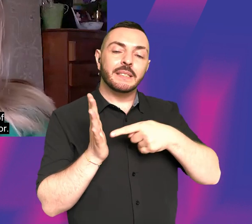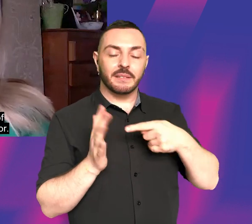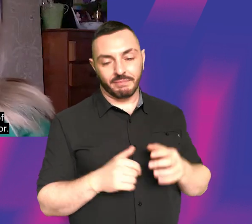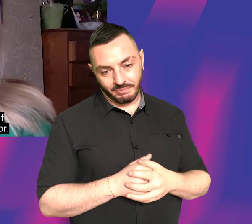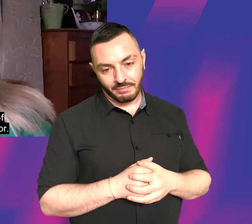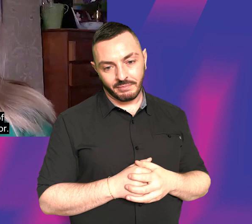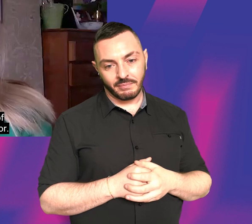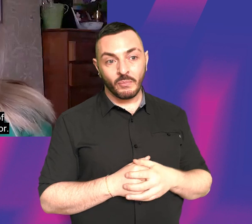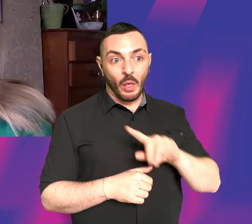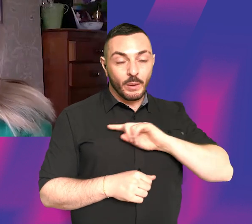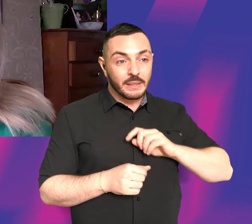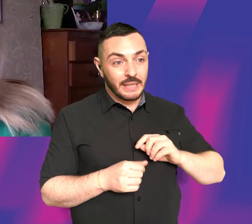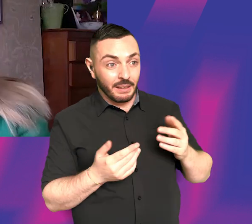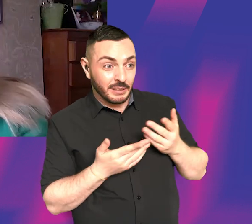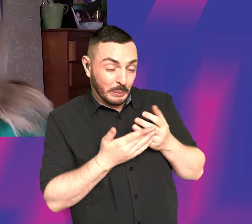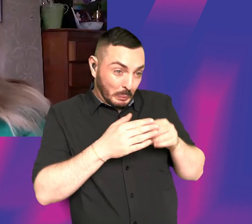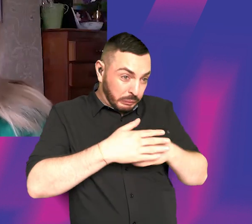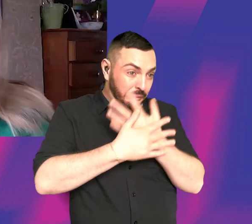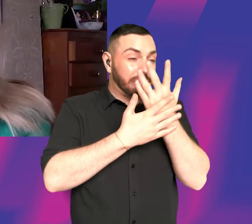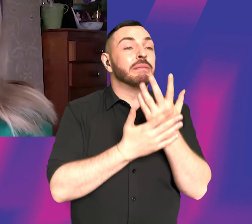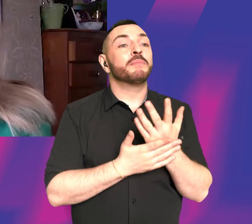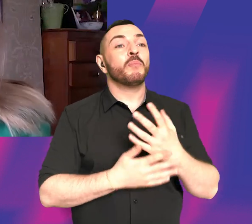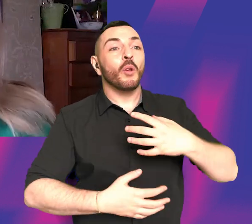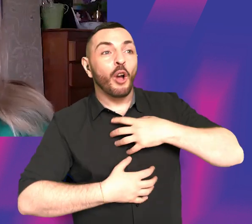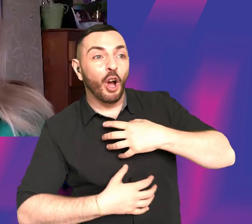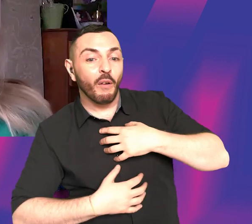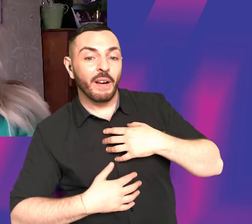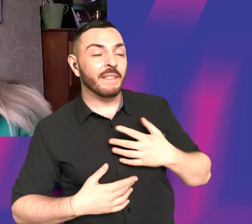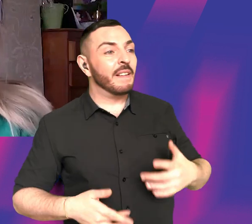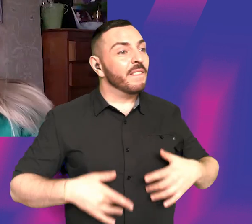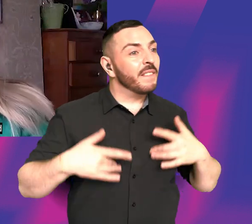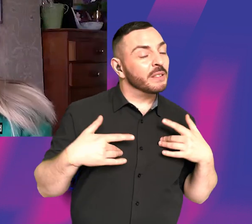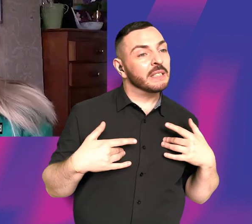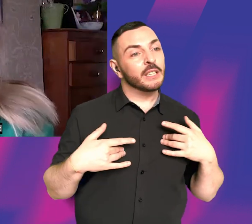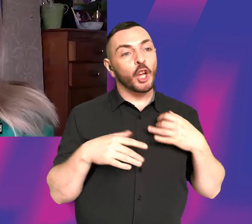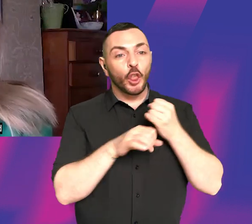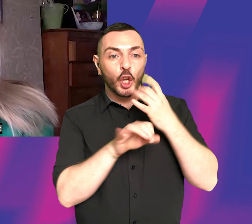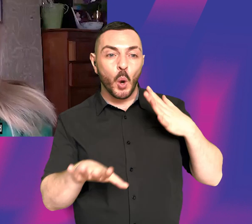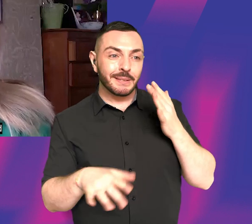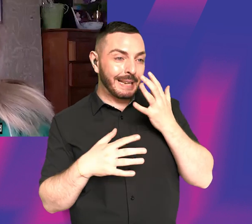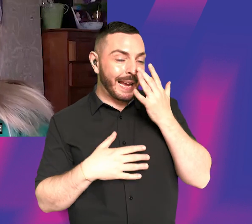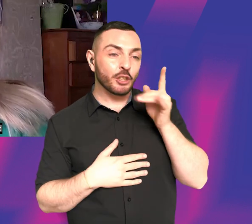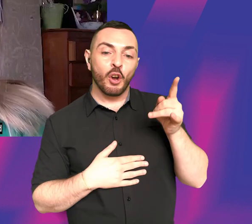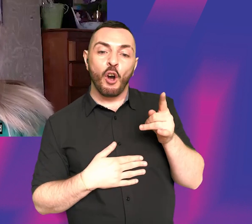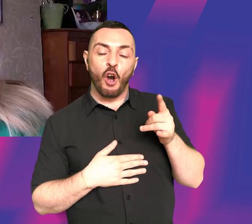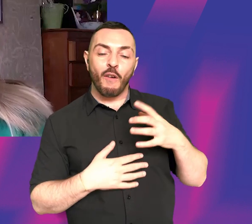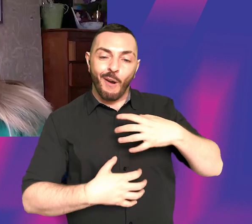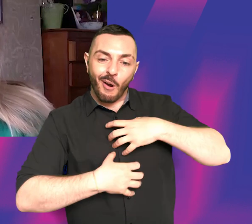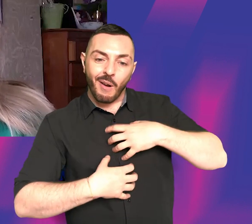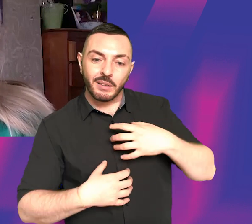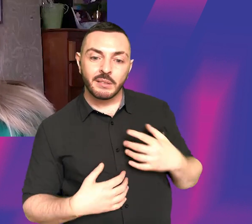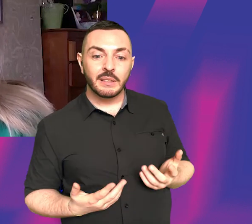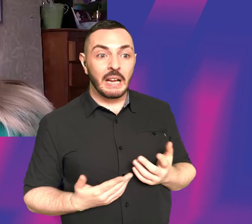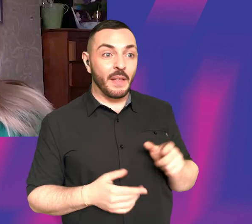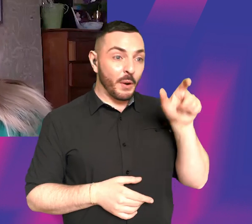growth in, in horror. And it was going through a sort of the beginning of a kind of golden age of horror. And immediately that was, that was optioned by